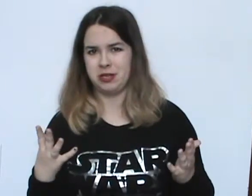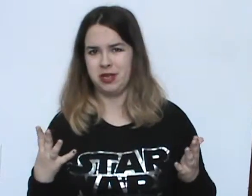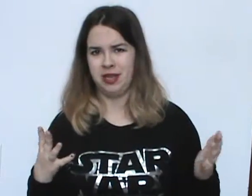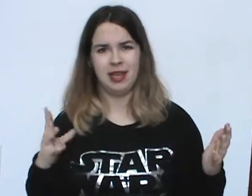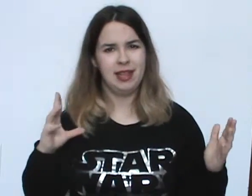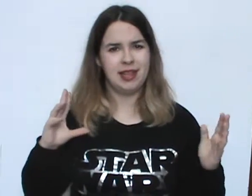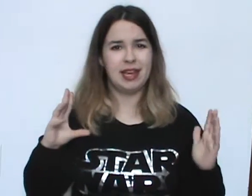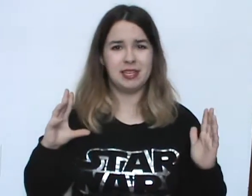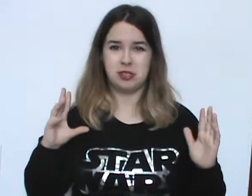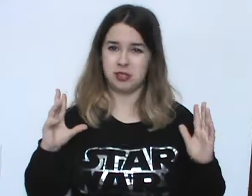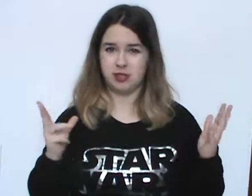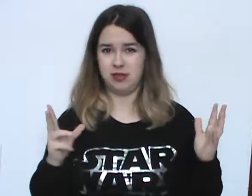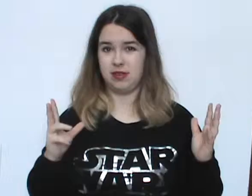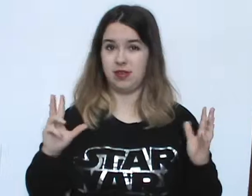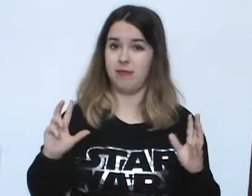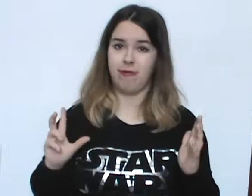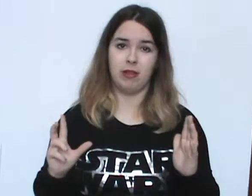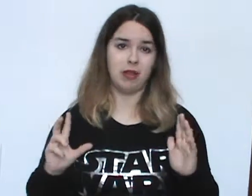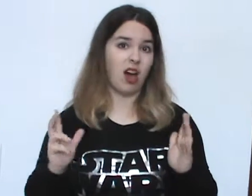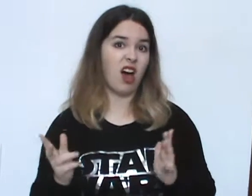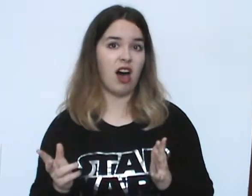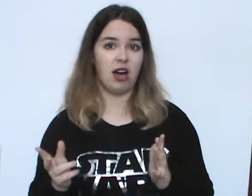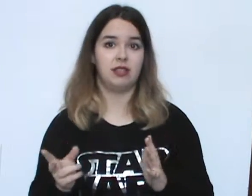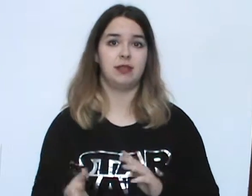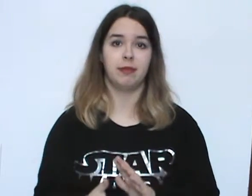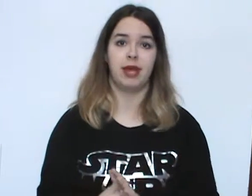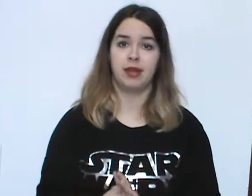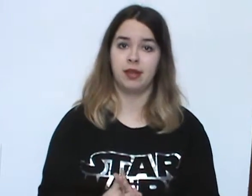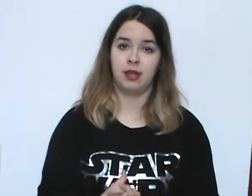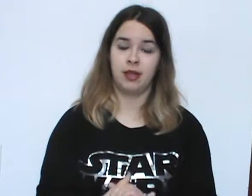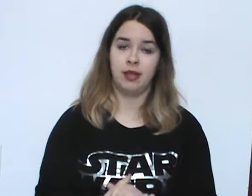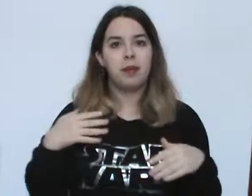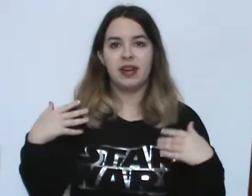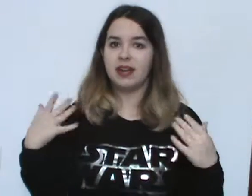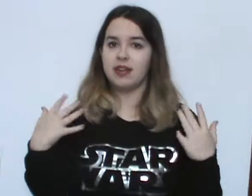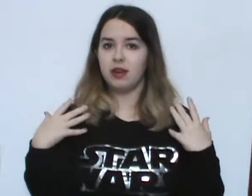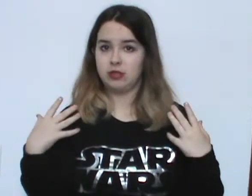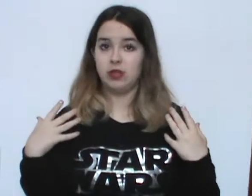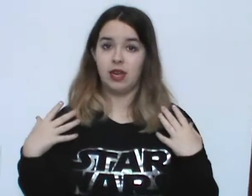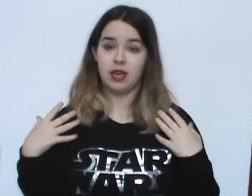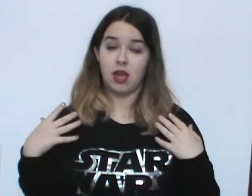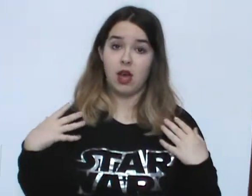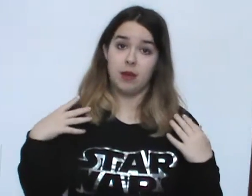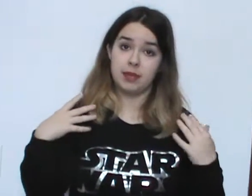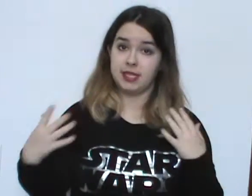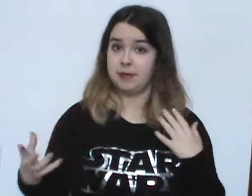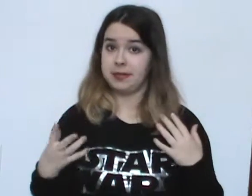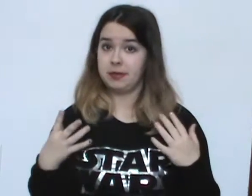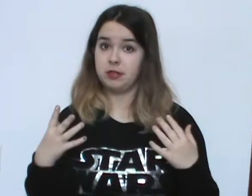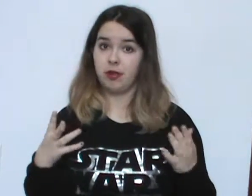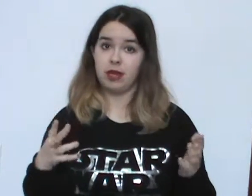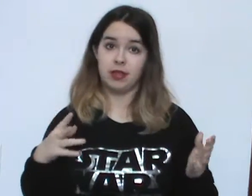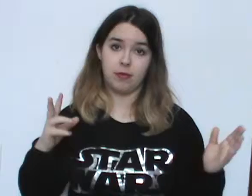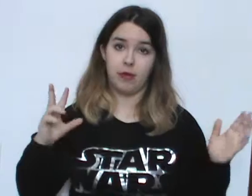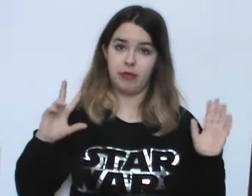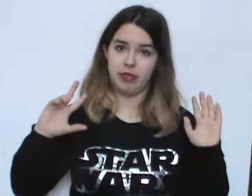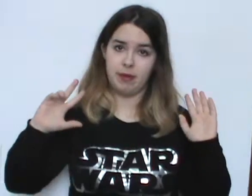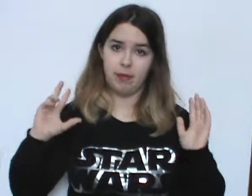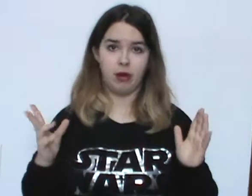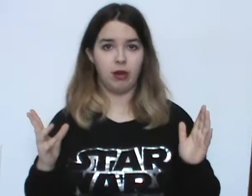that it just felt odd to me. But I did also like this episode short, showing the growth that Mario